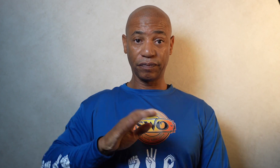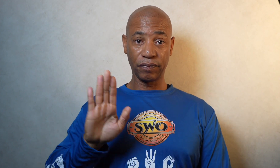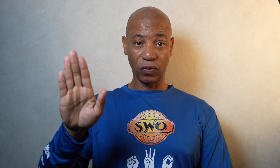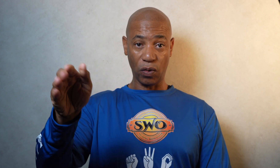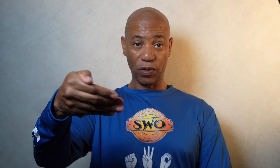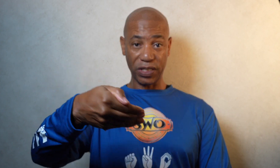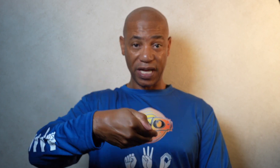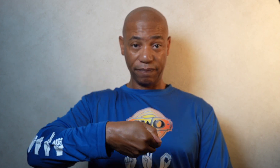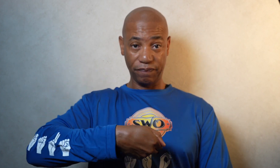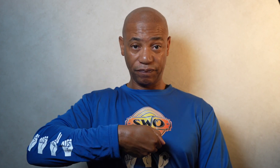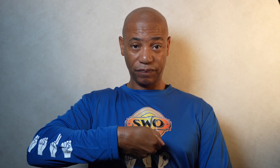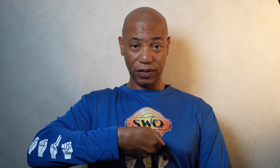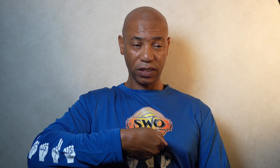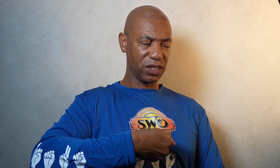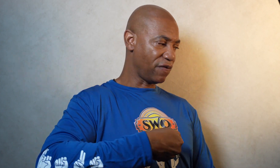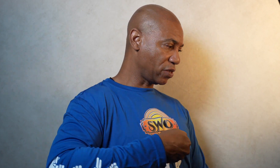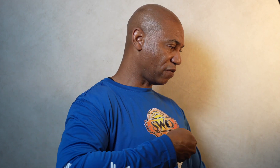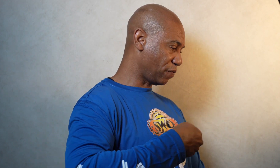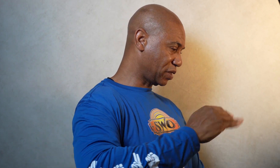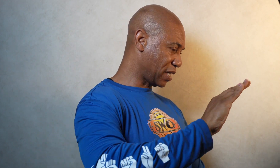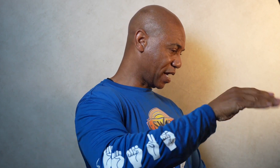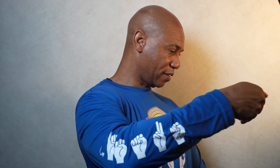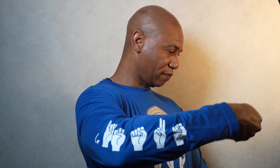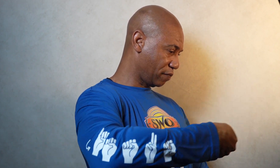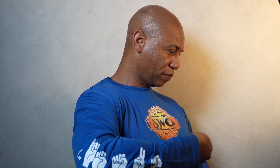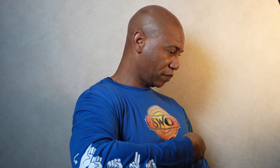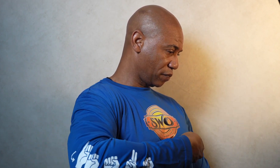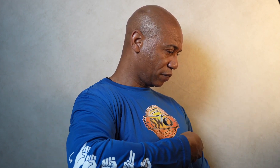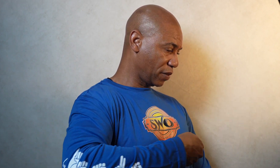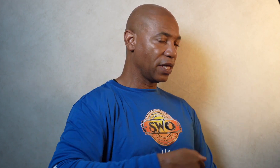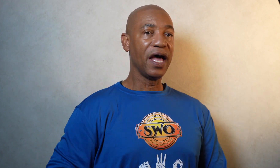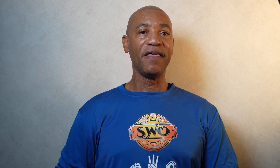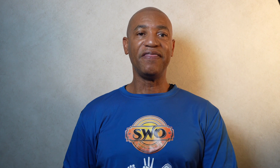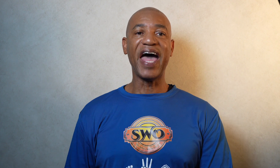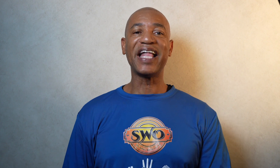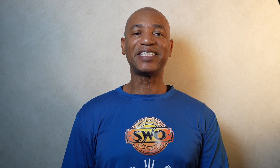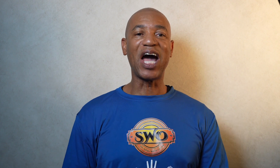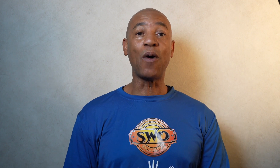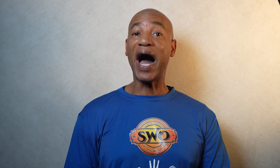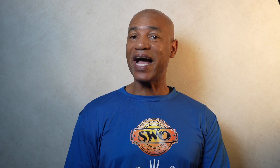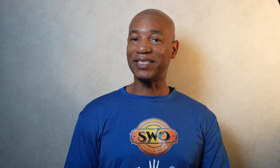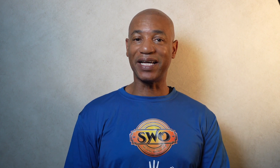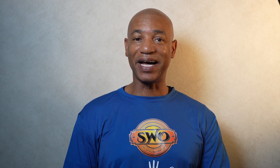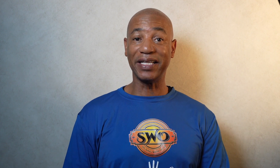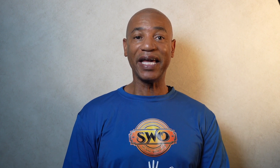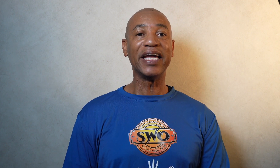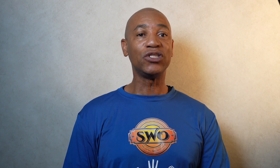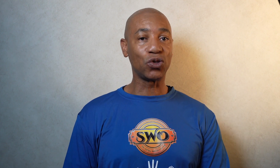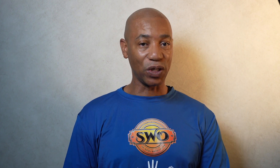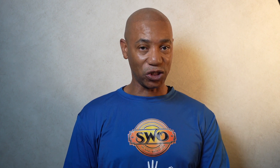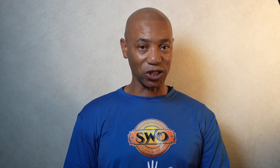One more time. See if I can do it from the side. That is how I sign intuition.